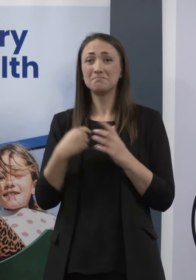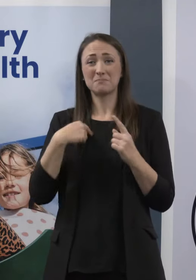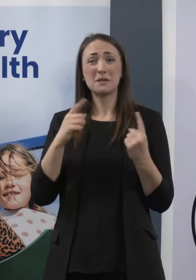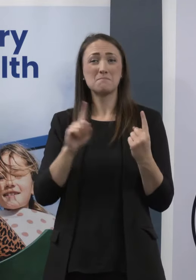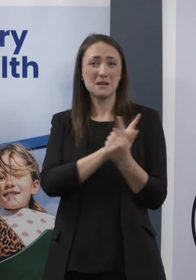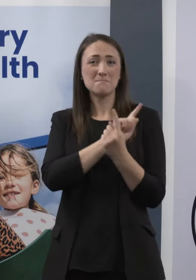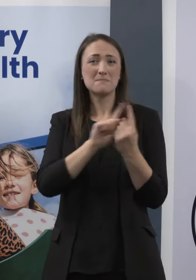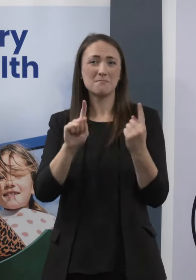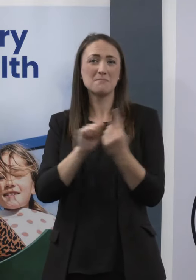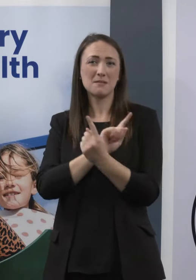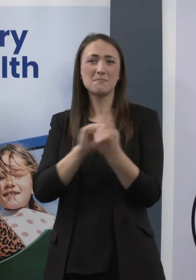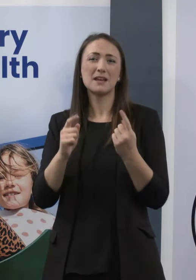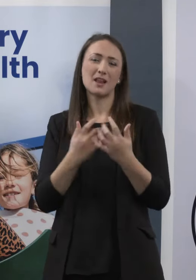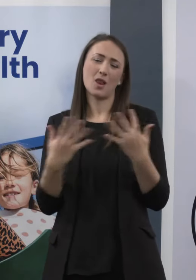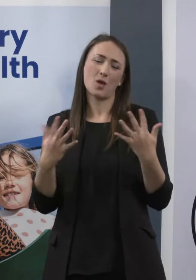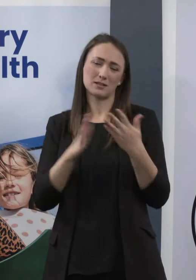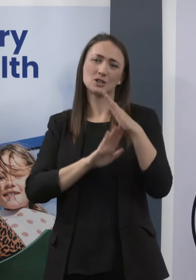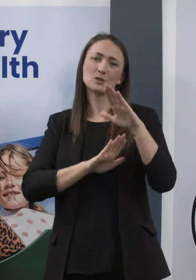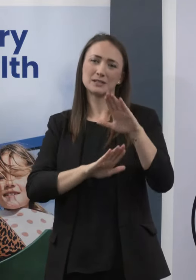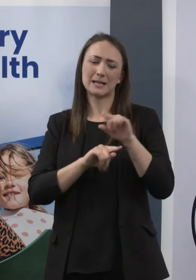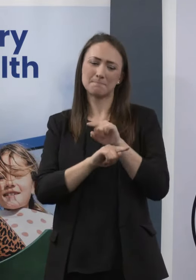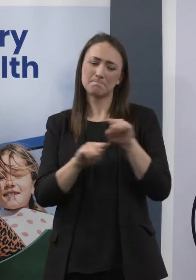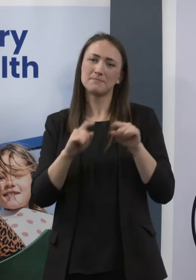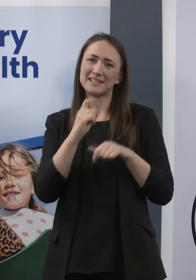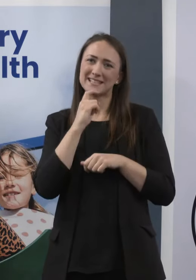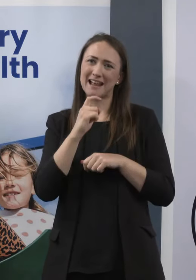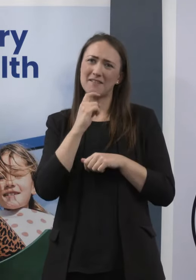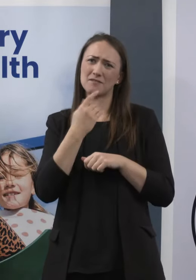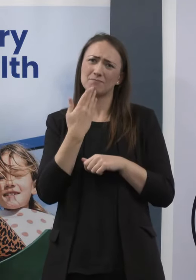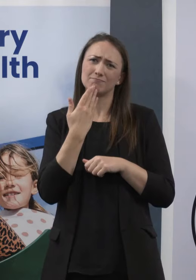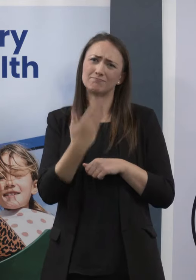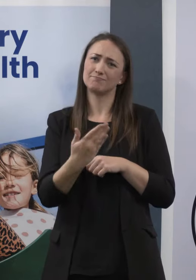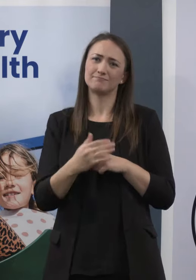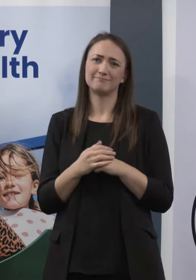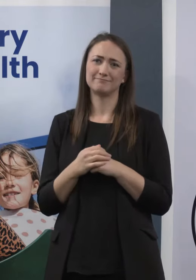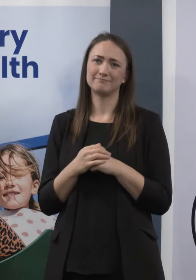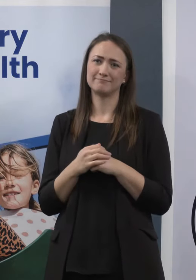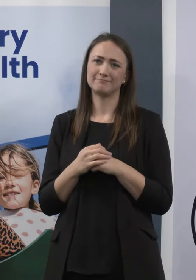of them as I've traveled around the motu over the last six months or so.